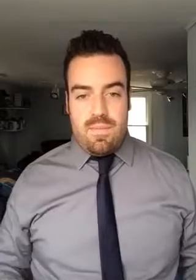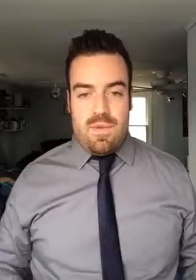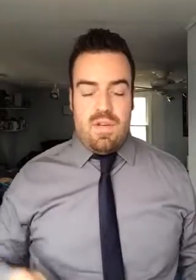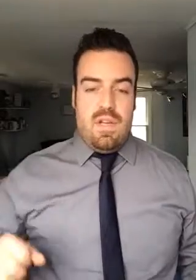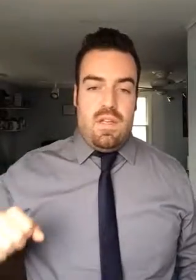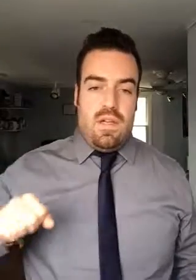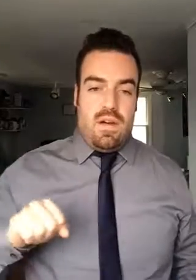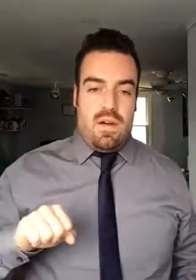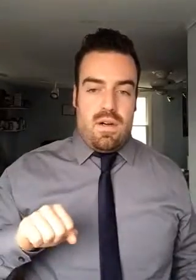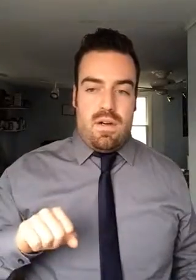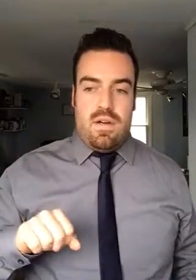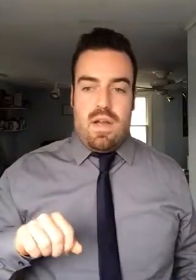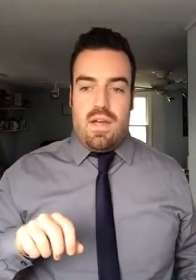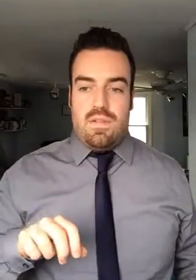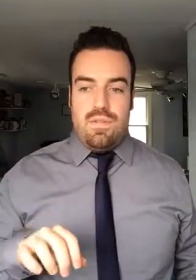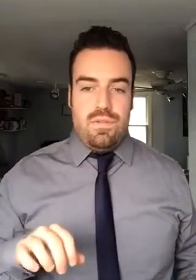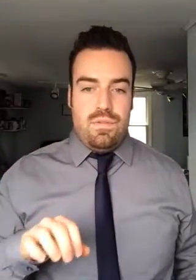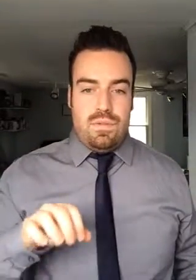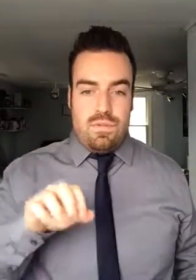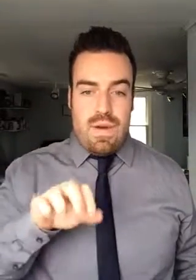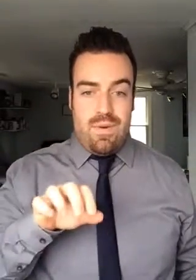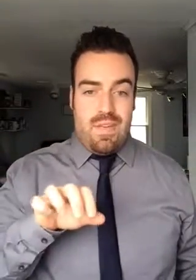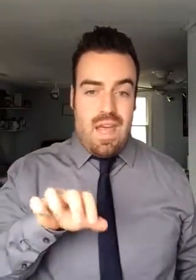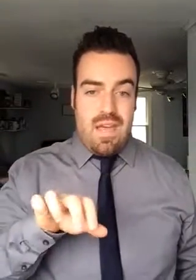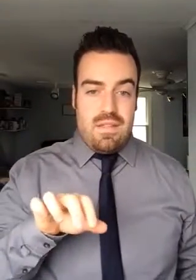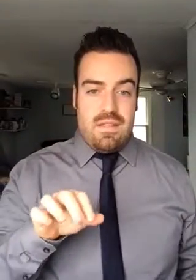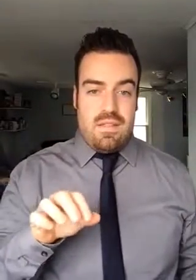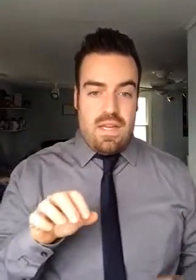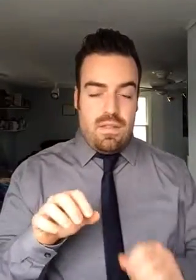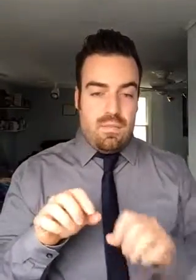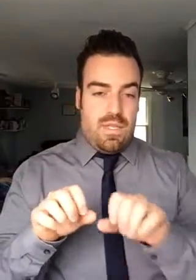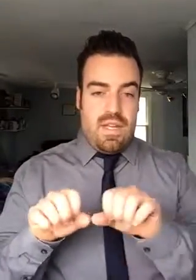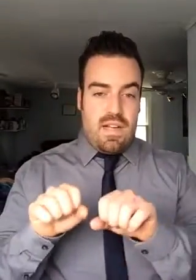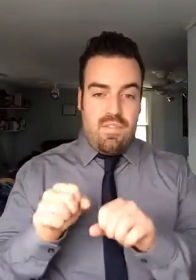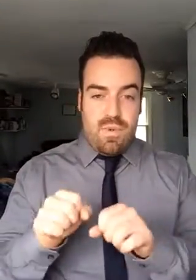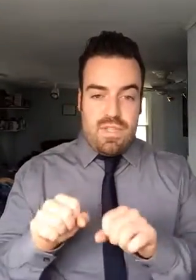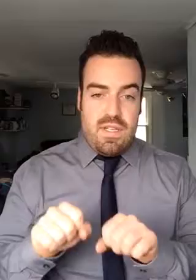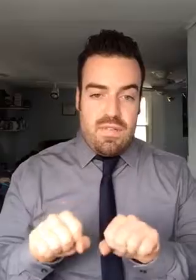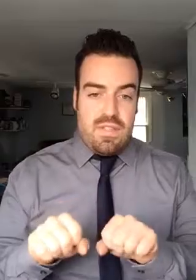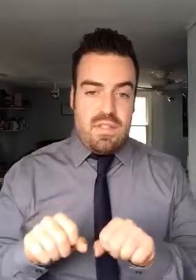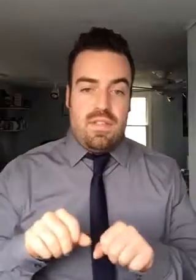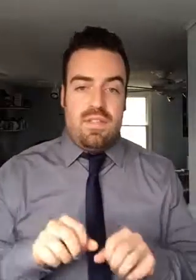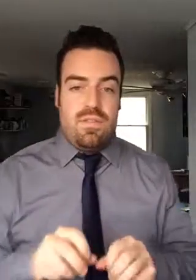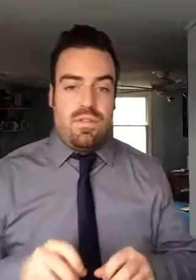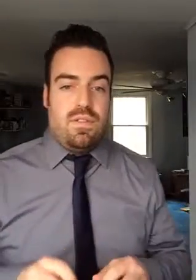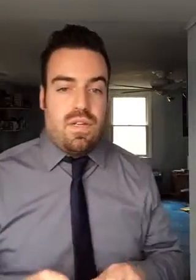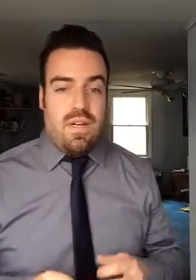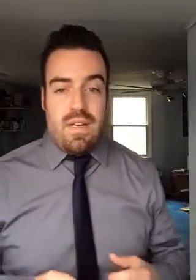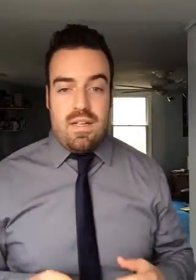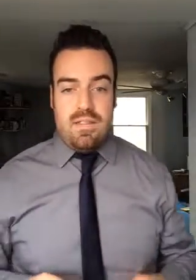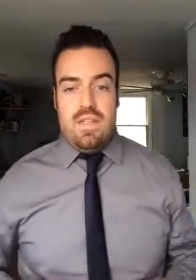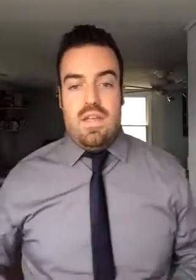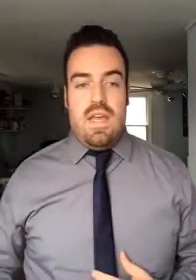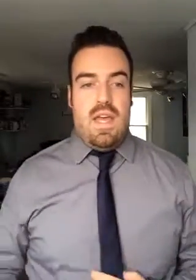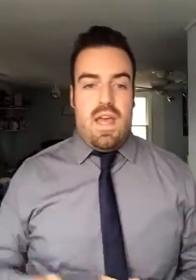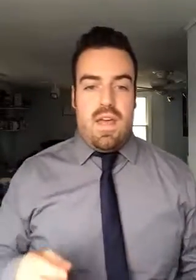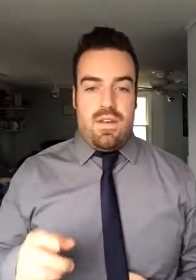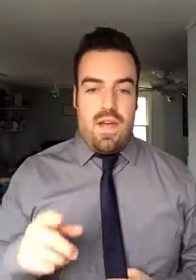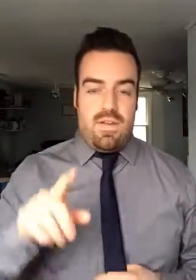femur are two rounded ends that look a bit like golf balls on the end of a stick. And these are called condyles. And you have